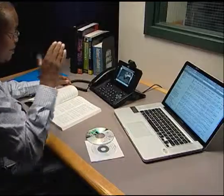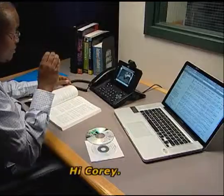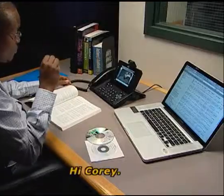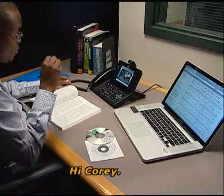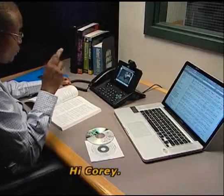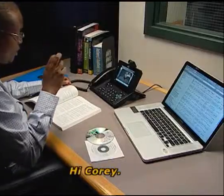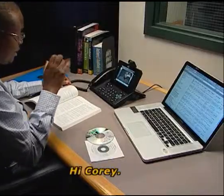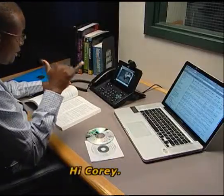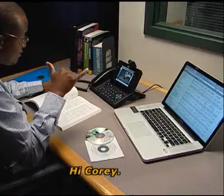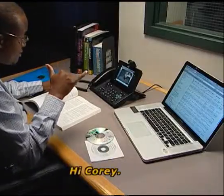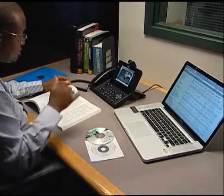Hi, Cory.